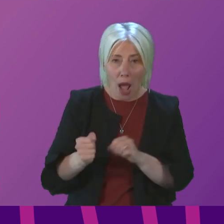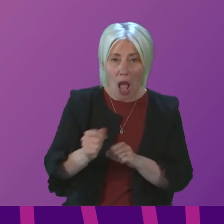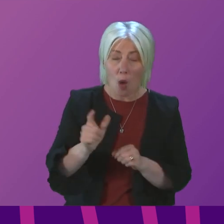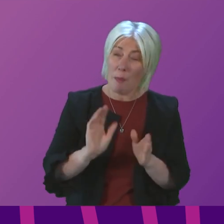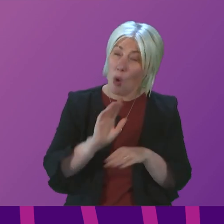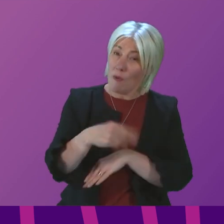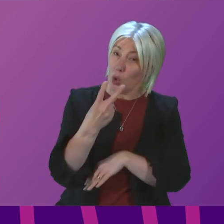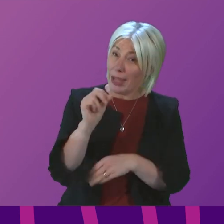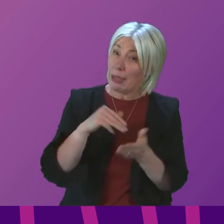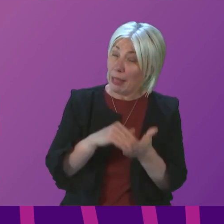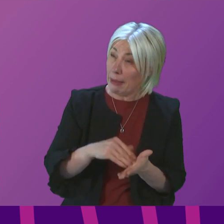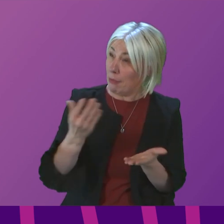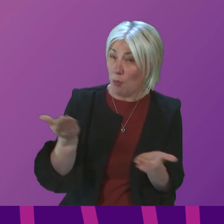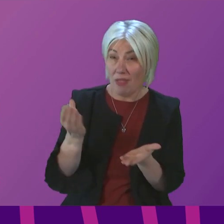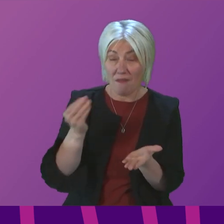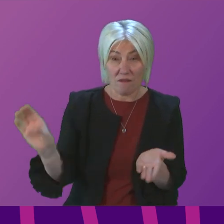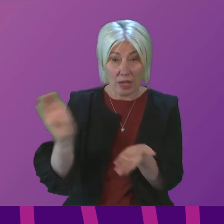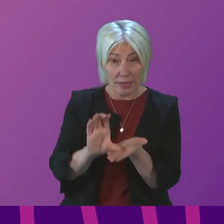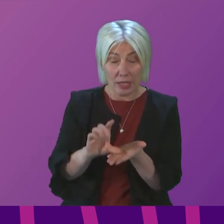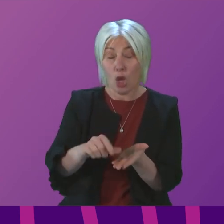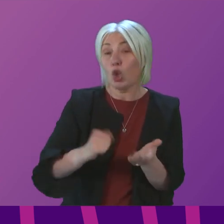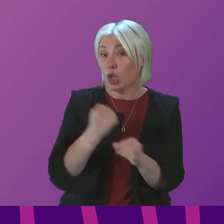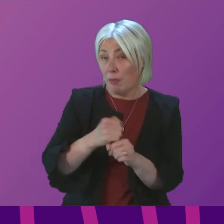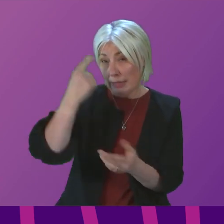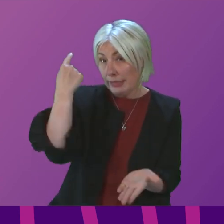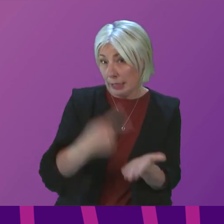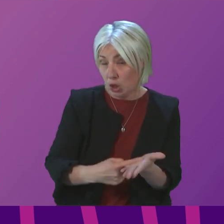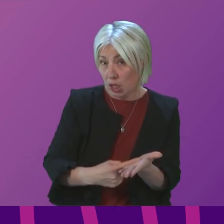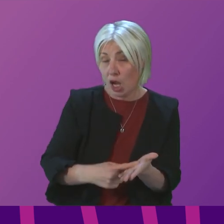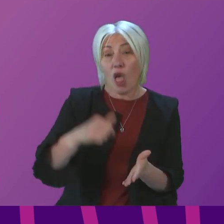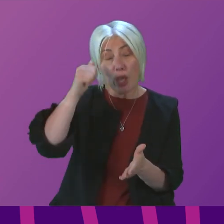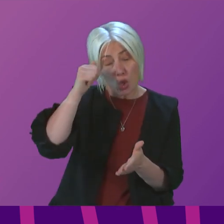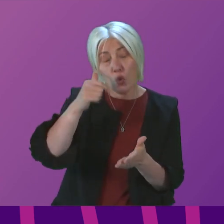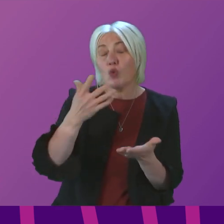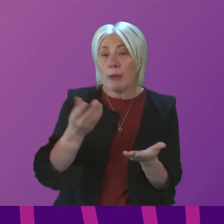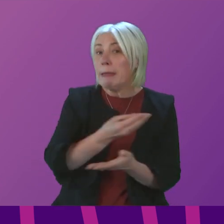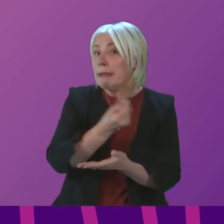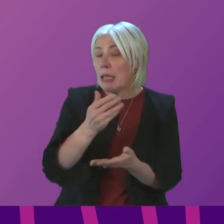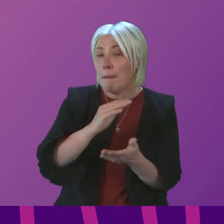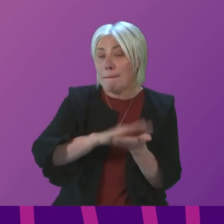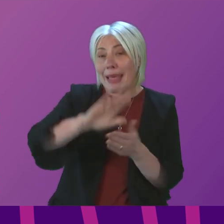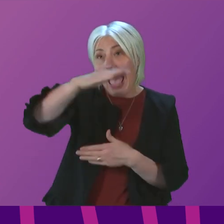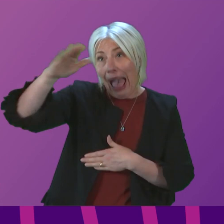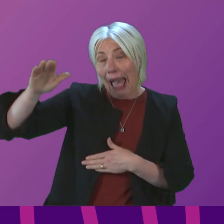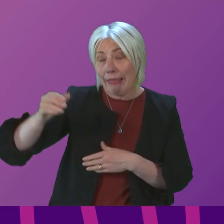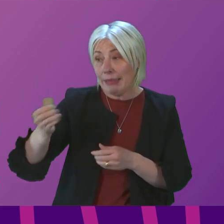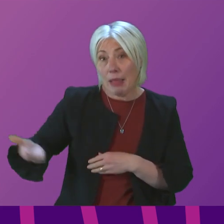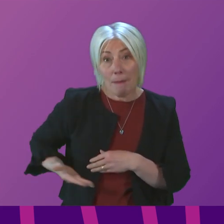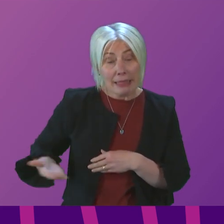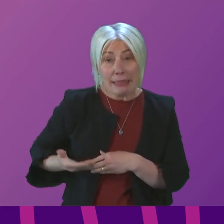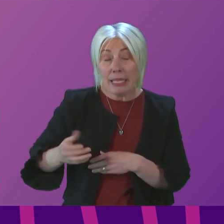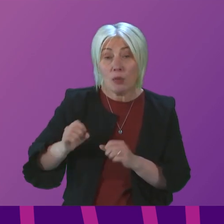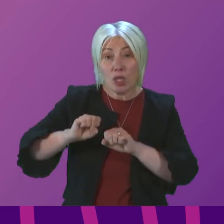million. When the Scottish Government made this decision, they knew that, as a consequence, some Highland businesses would lose their financial